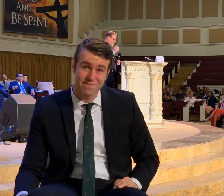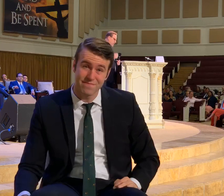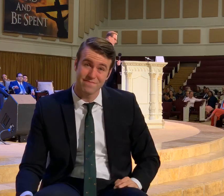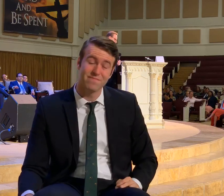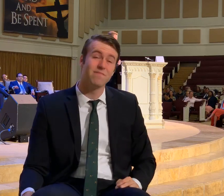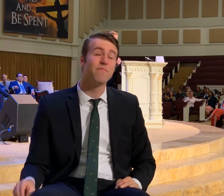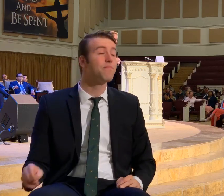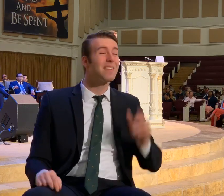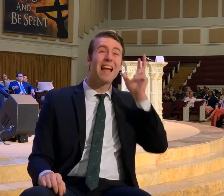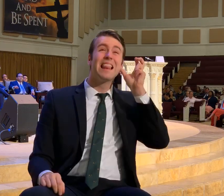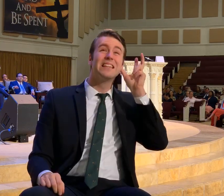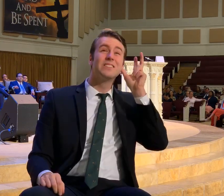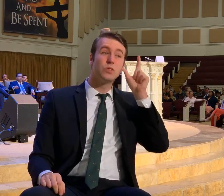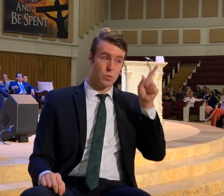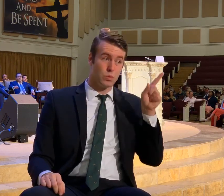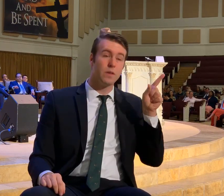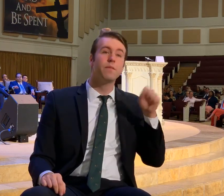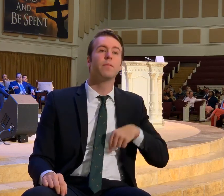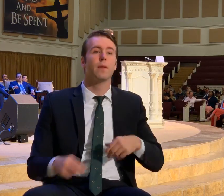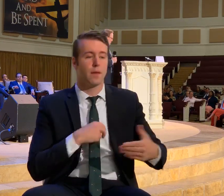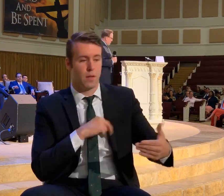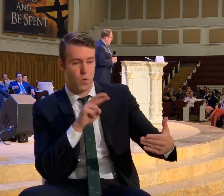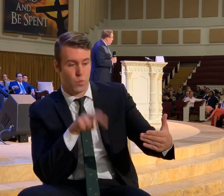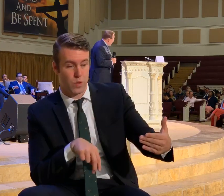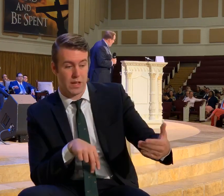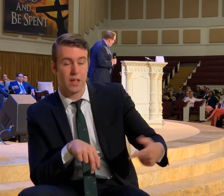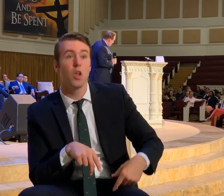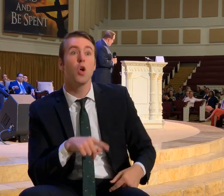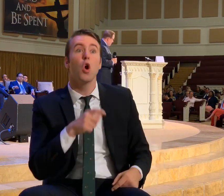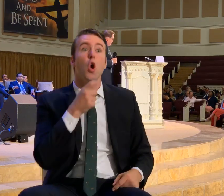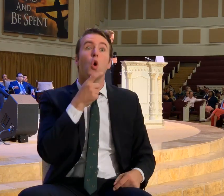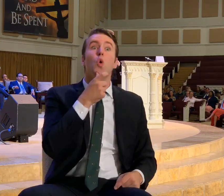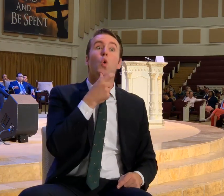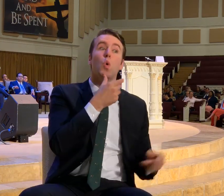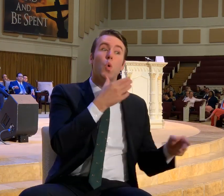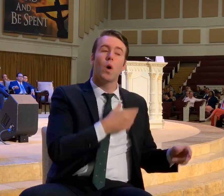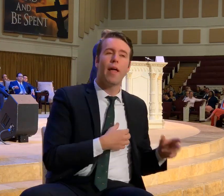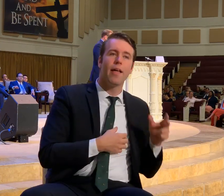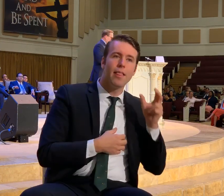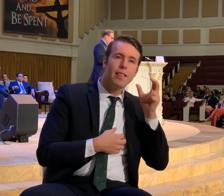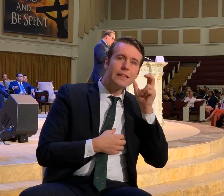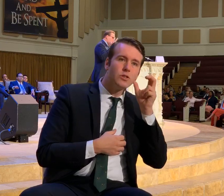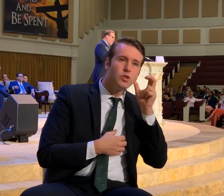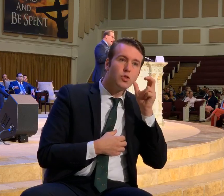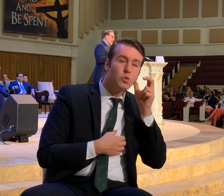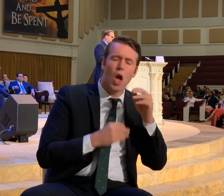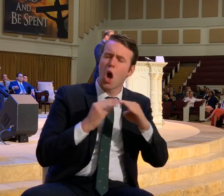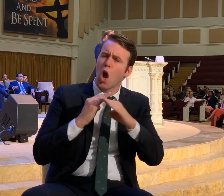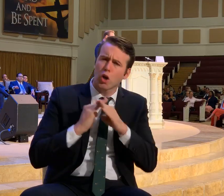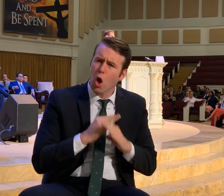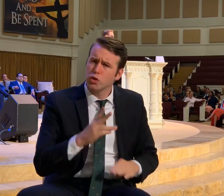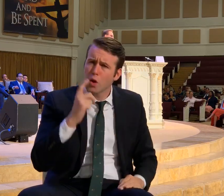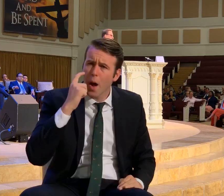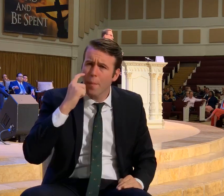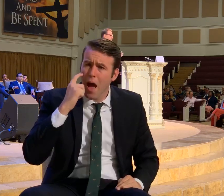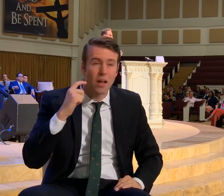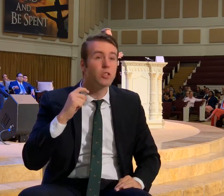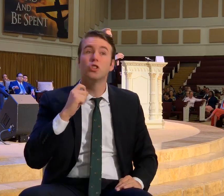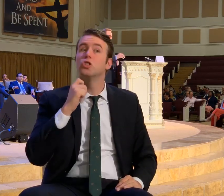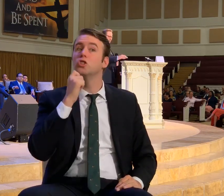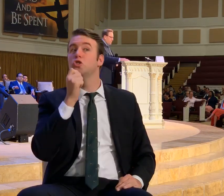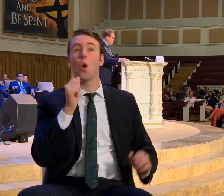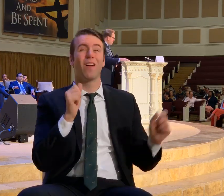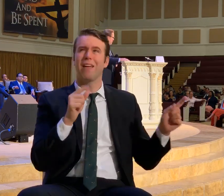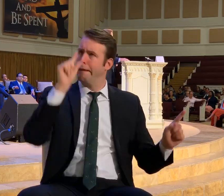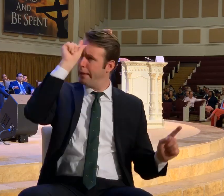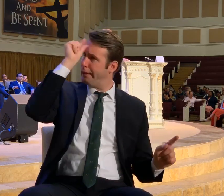What you listen to. What you read. Who you listen to. Guard your mind. Don't run with